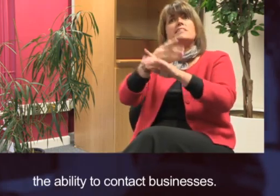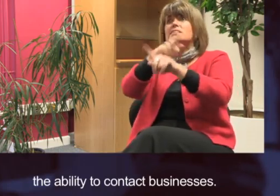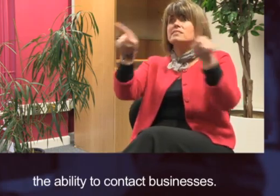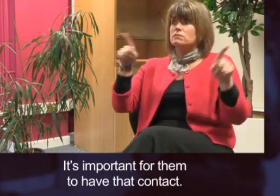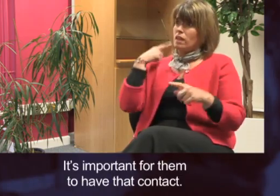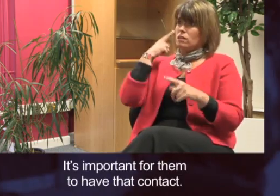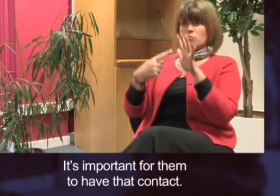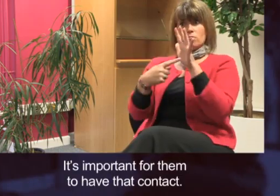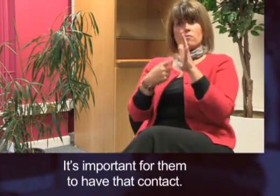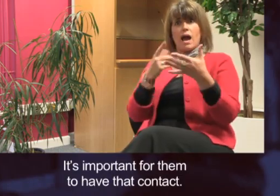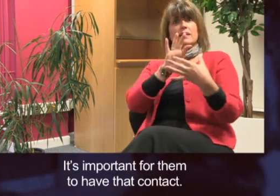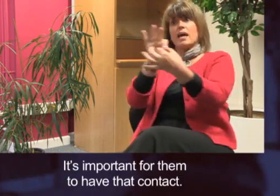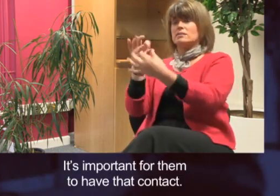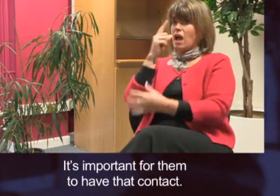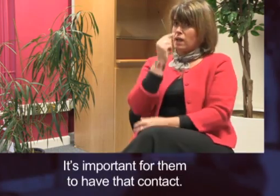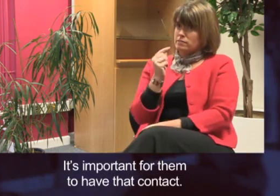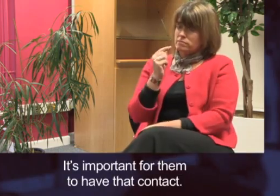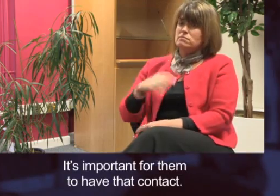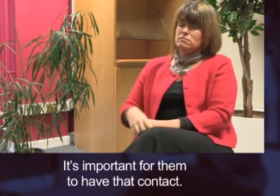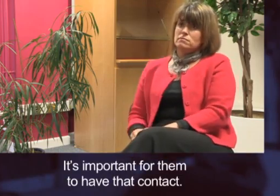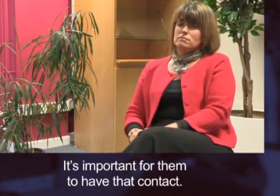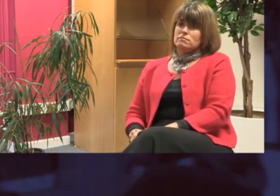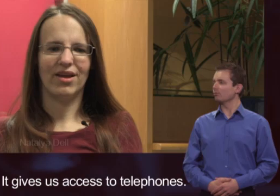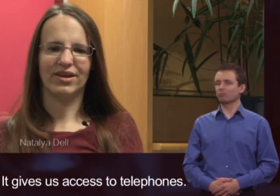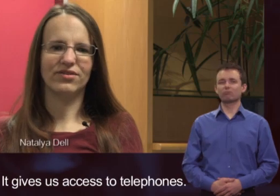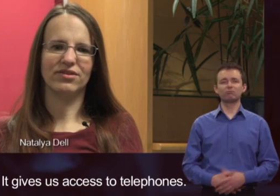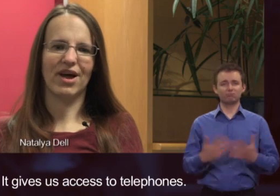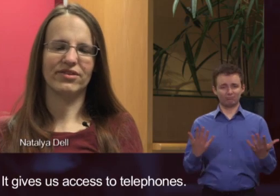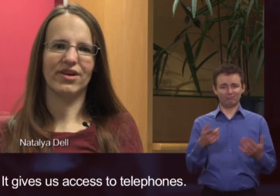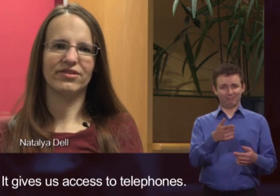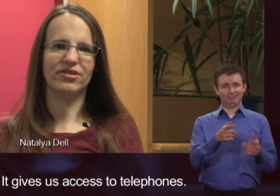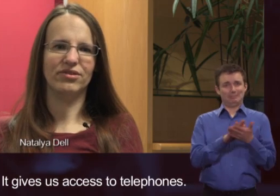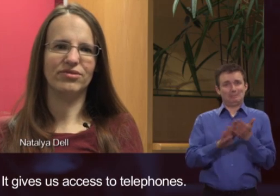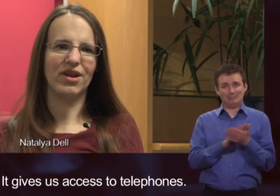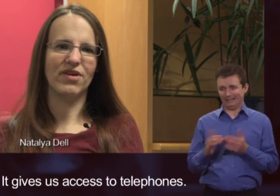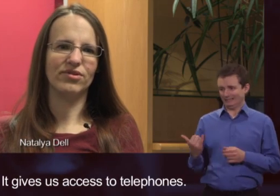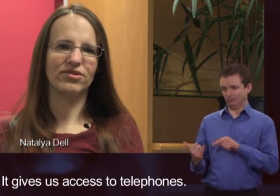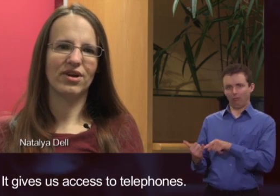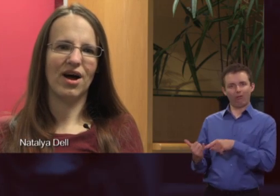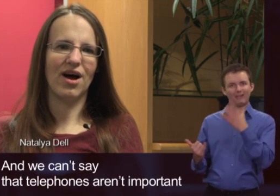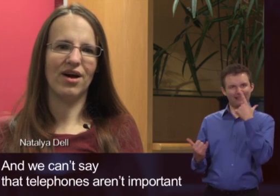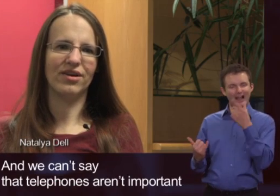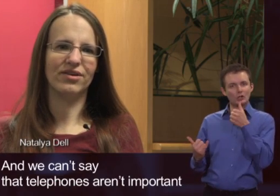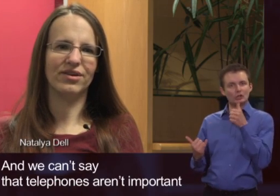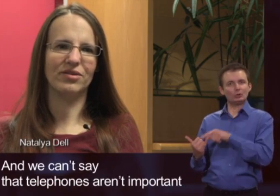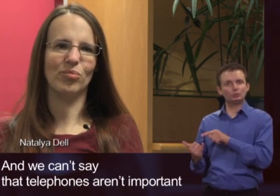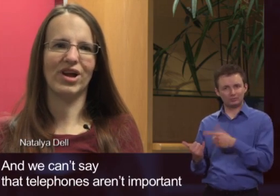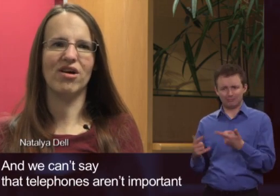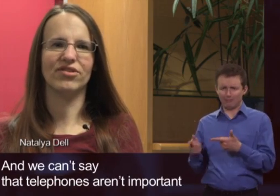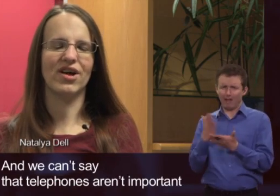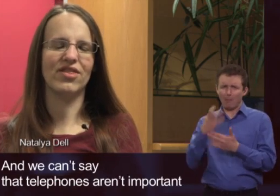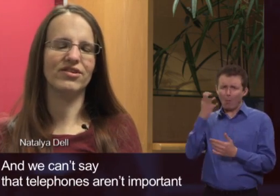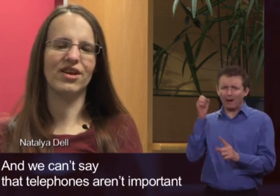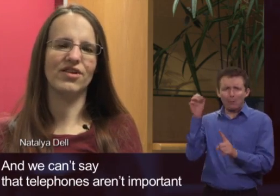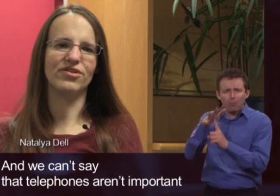businesses. It's important for them to have that contact. It gives us access to telephones and we